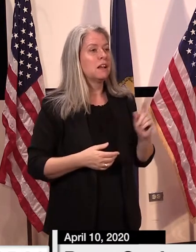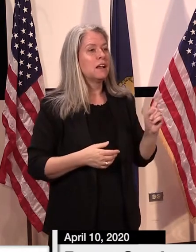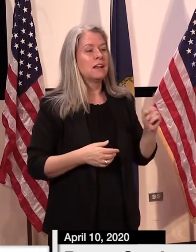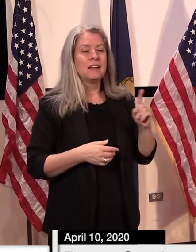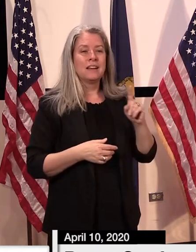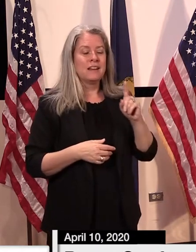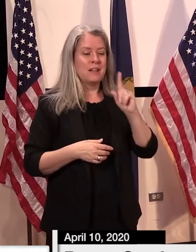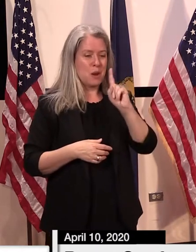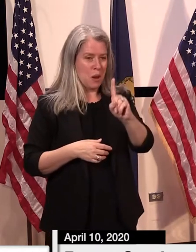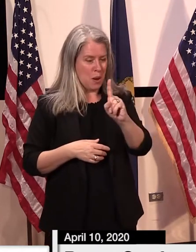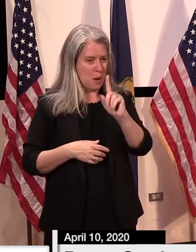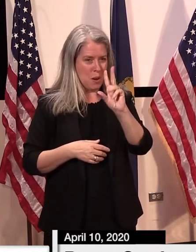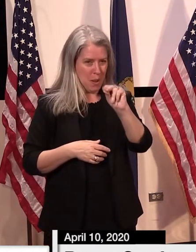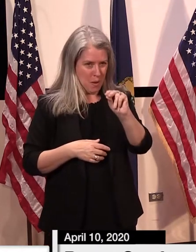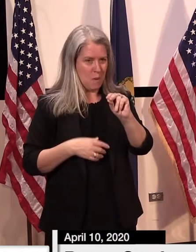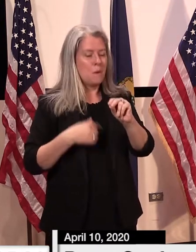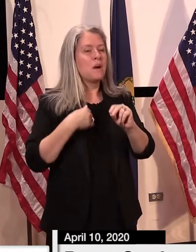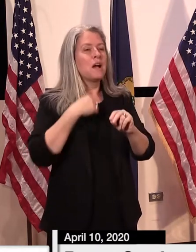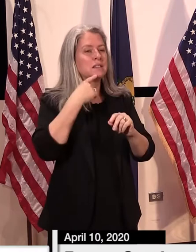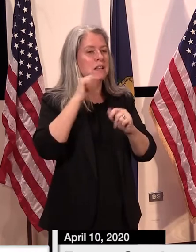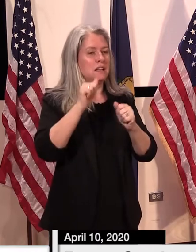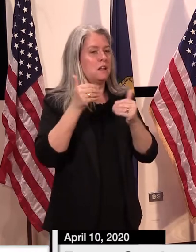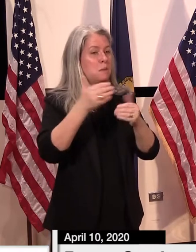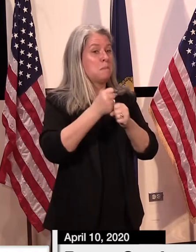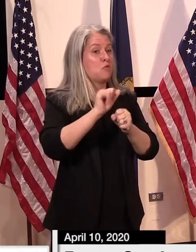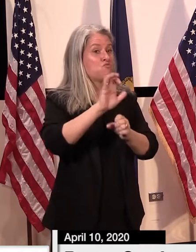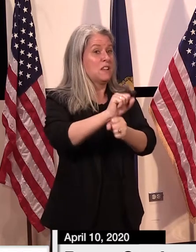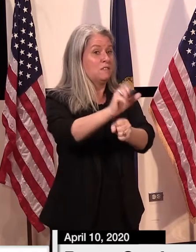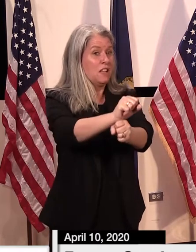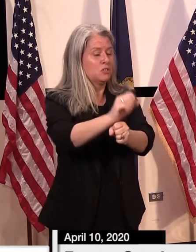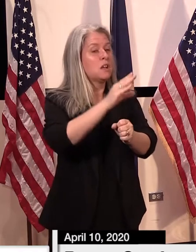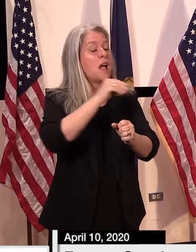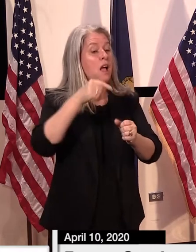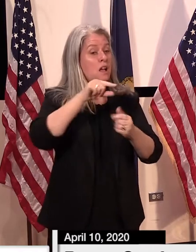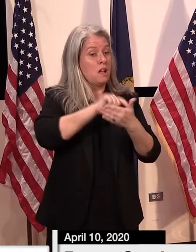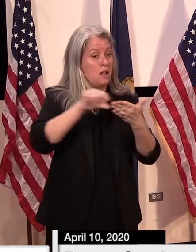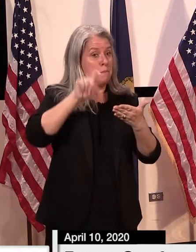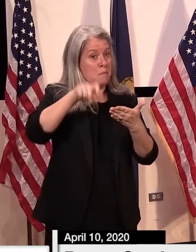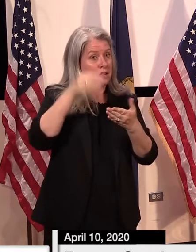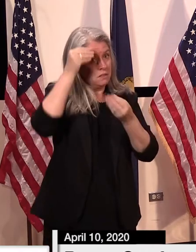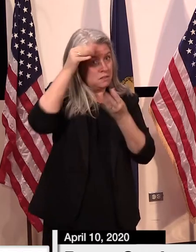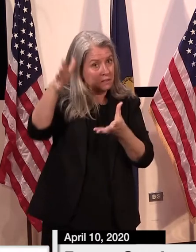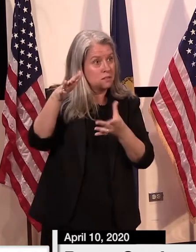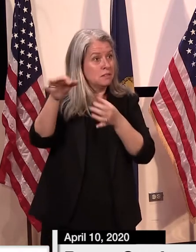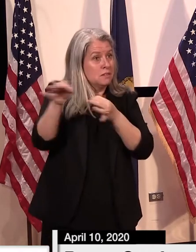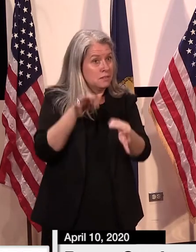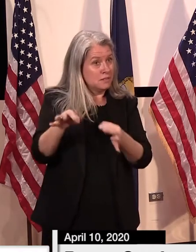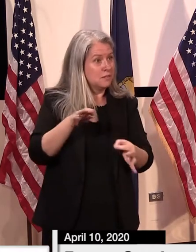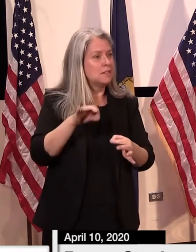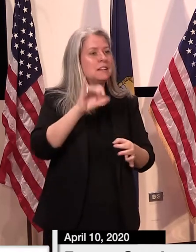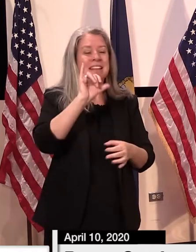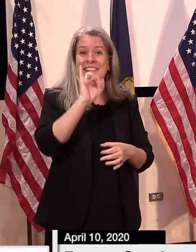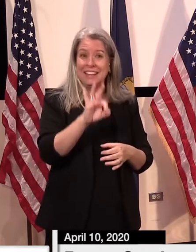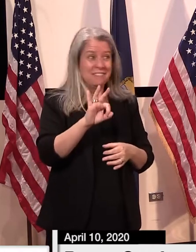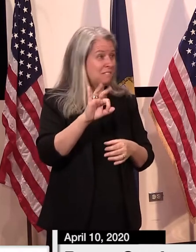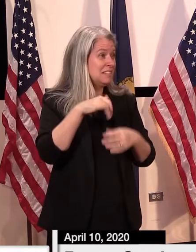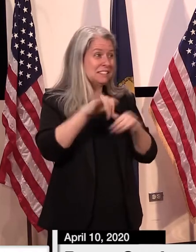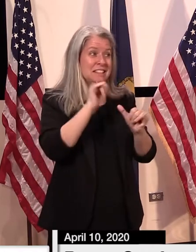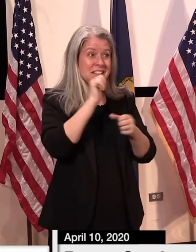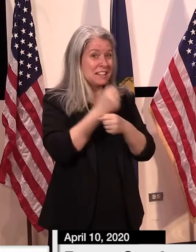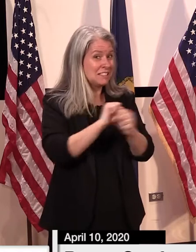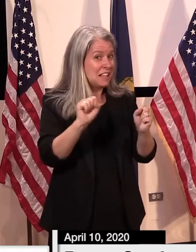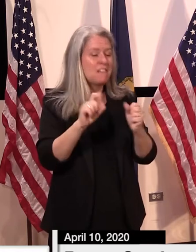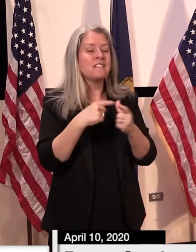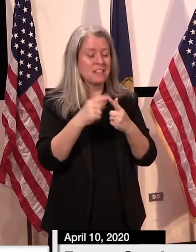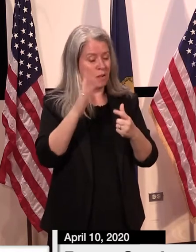this was just to allow for the reservation with a caveat that if we aren't out of the woods at that point in time, that we could,